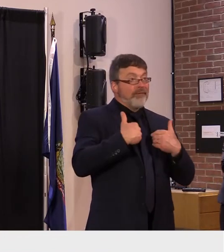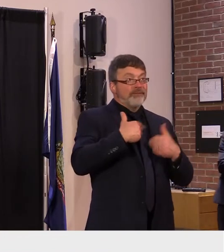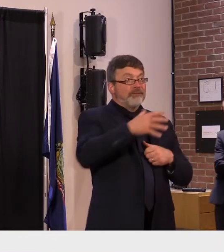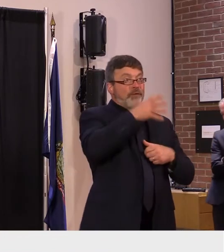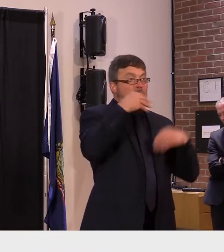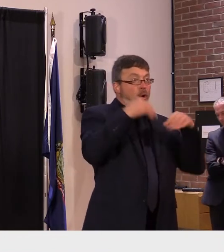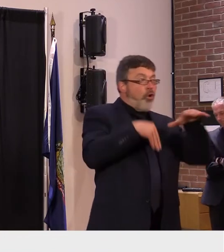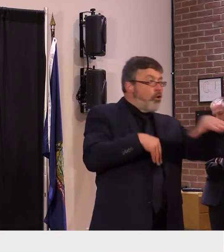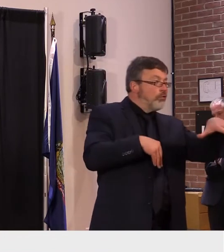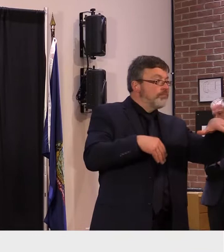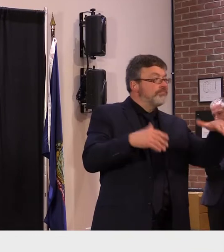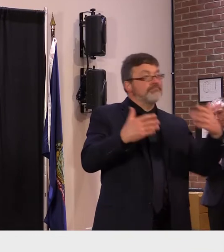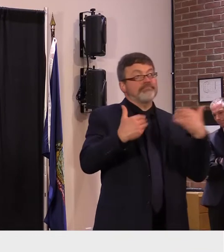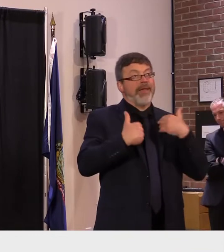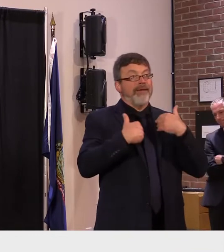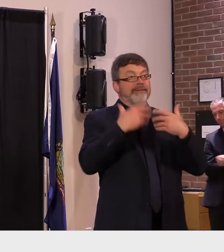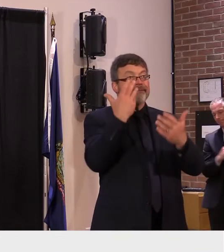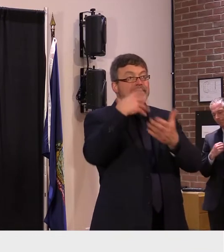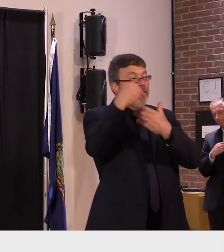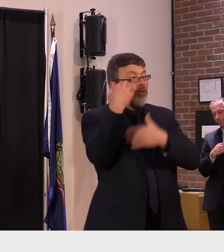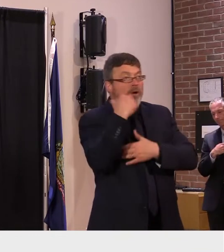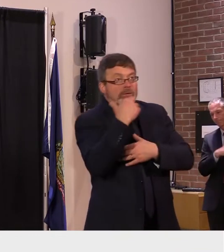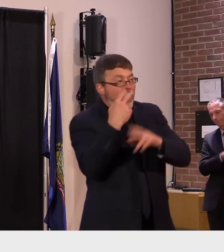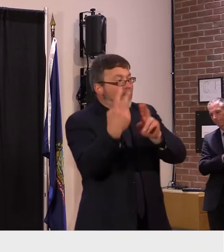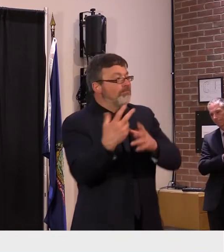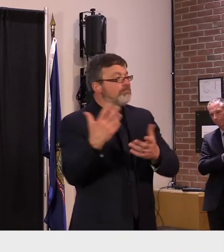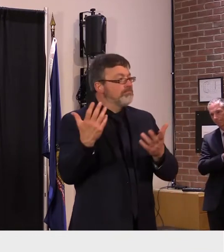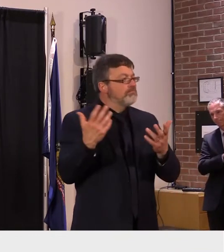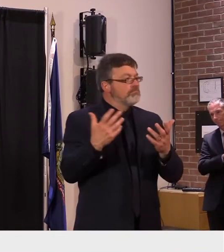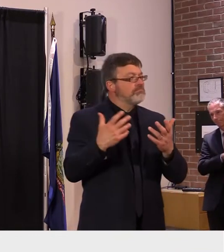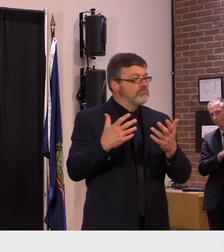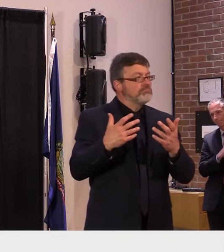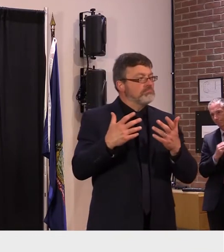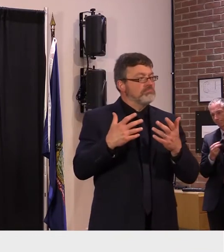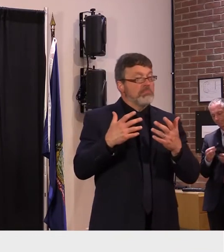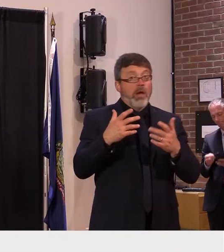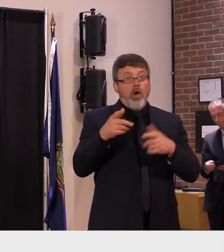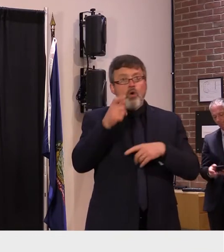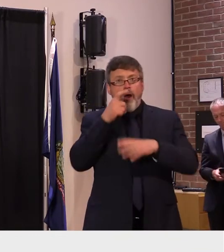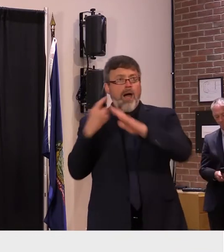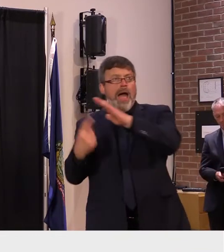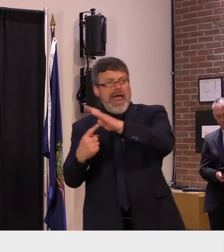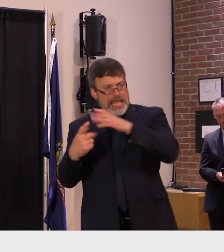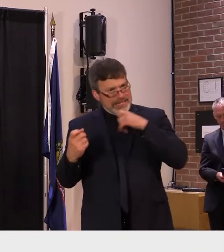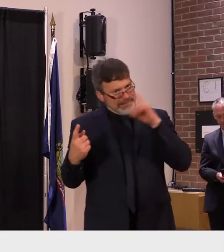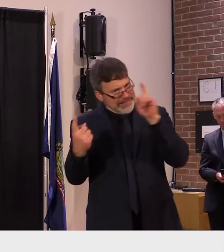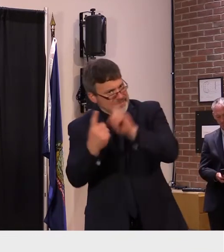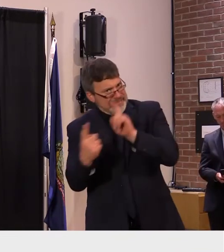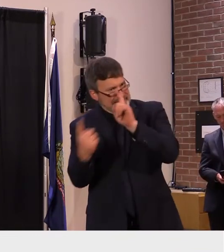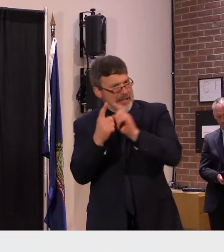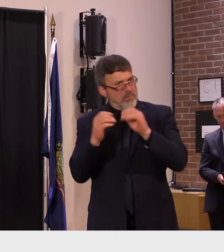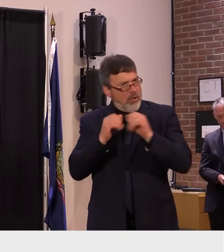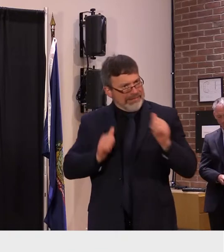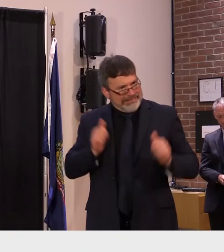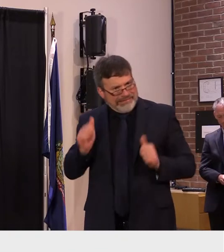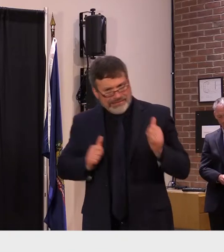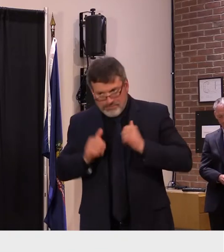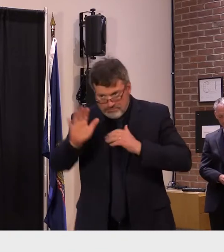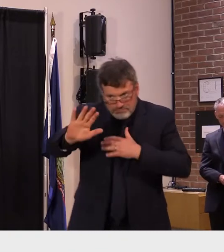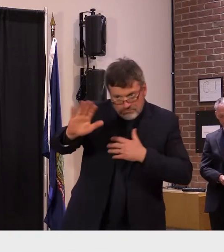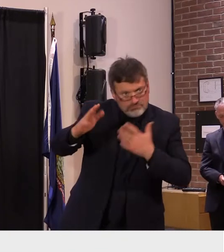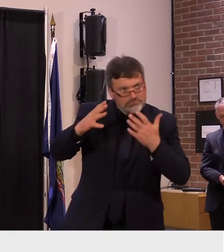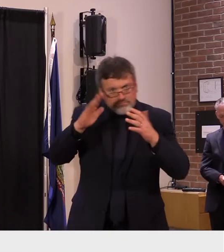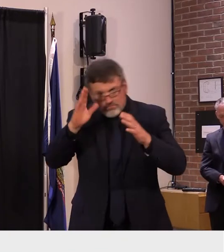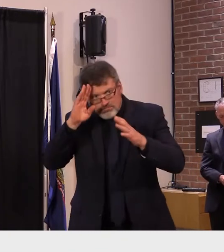socially isolated it's those sorts of things that will help us move forward and and give us the the tools that we need